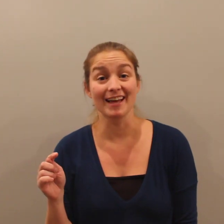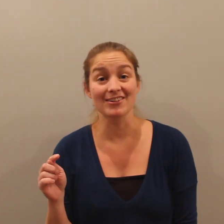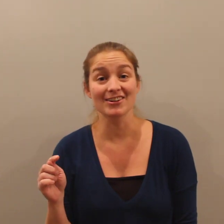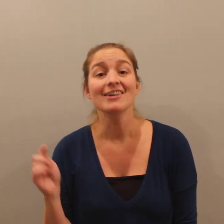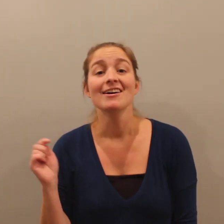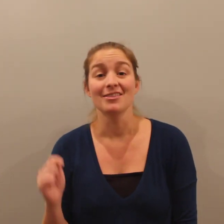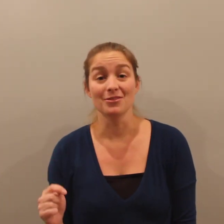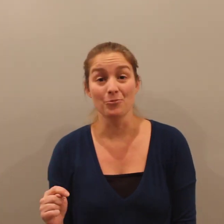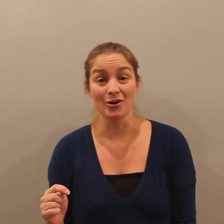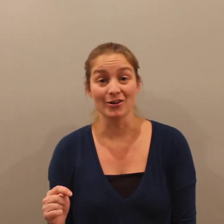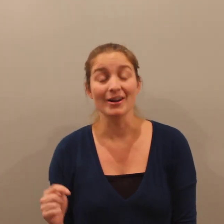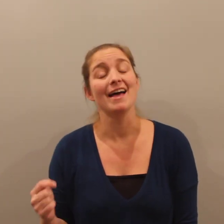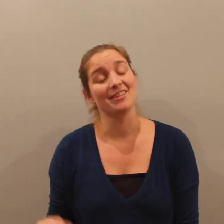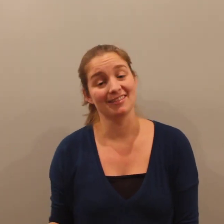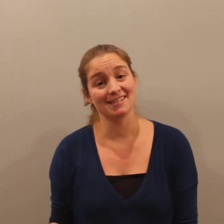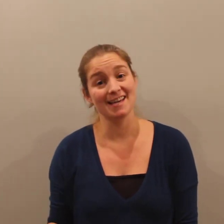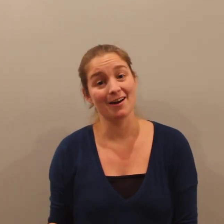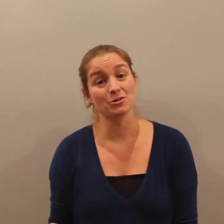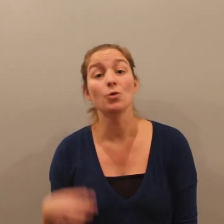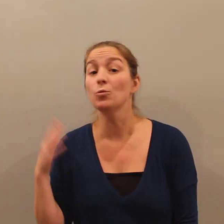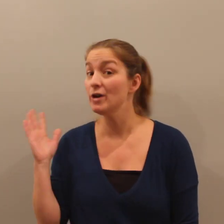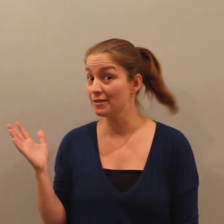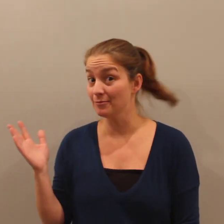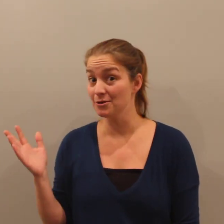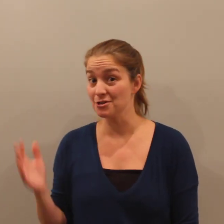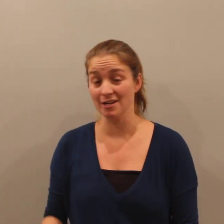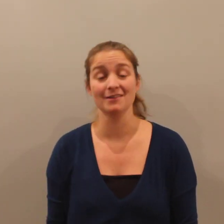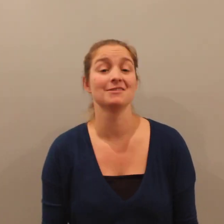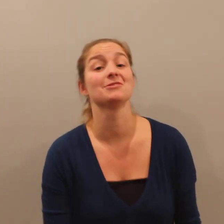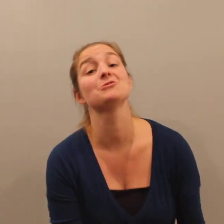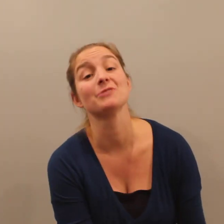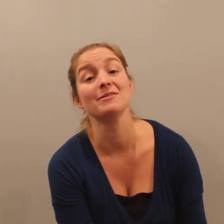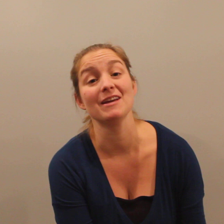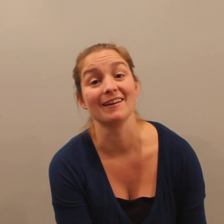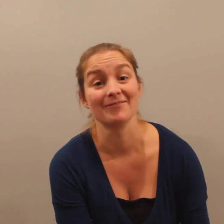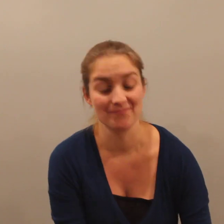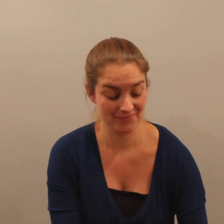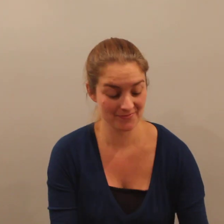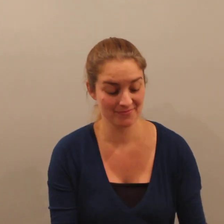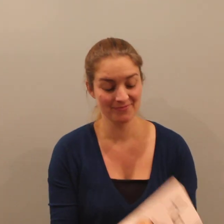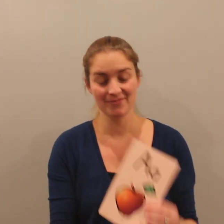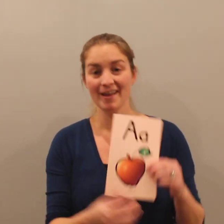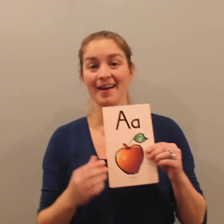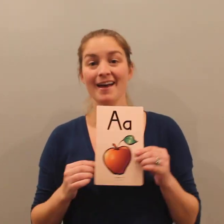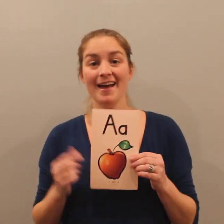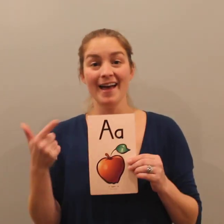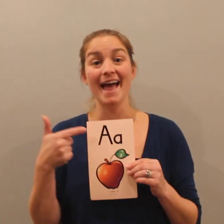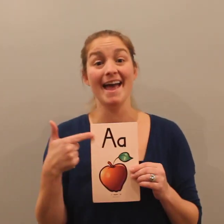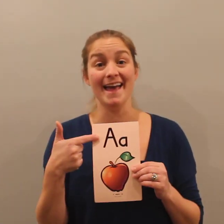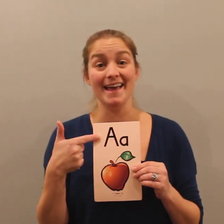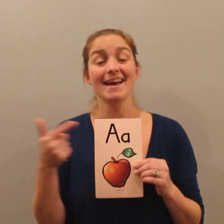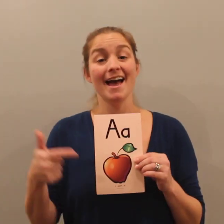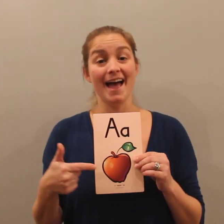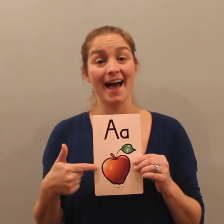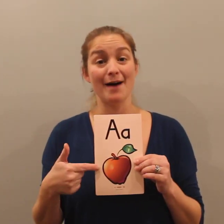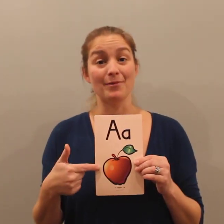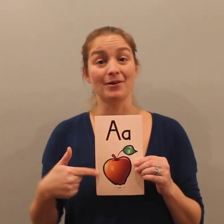letter, the word, and then the sound with the motion, so join me. A, apple,